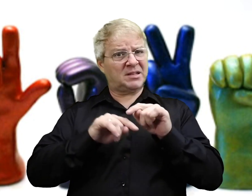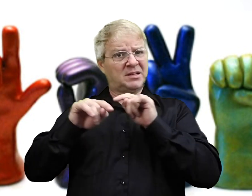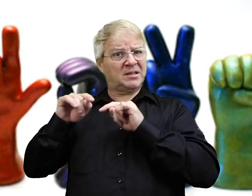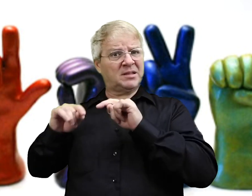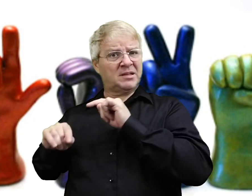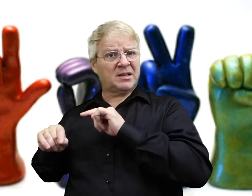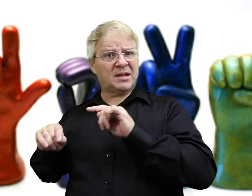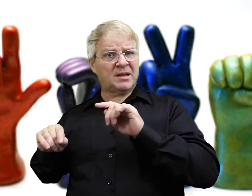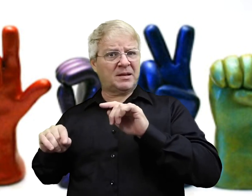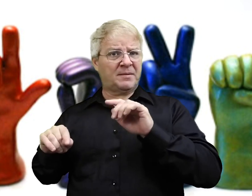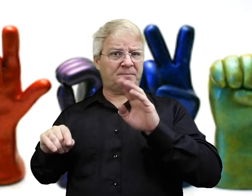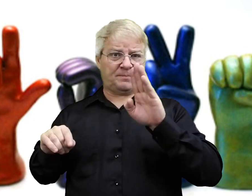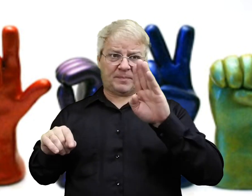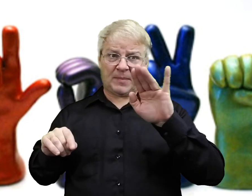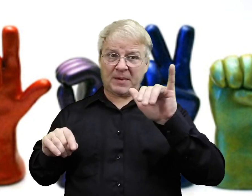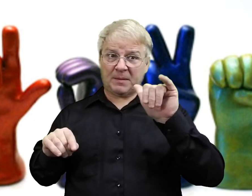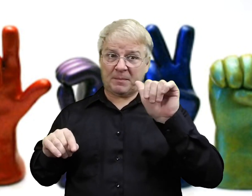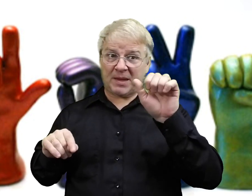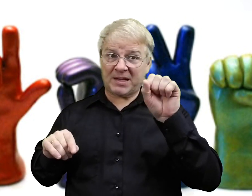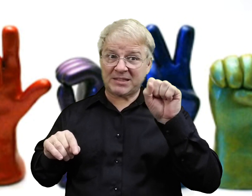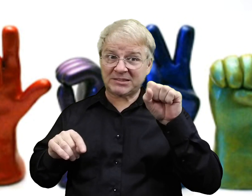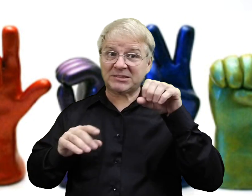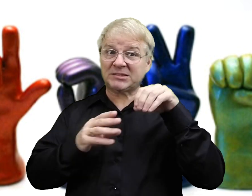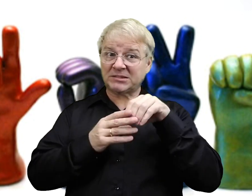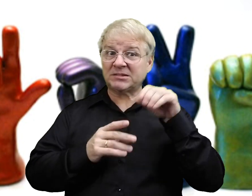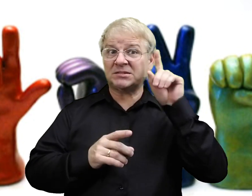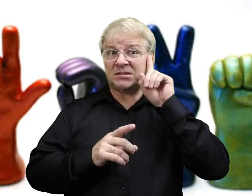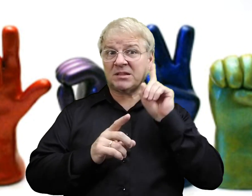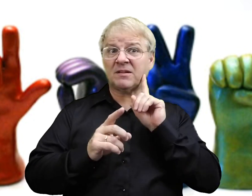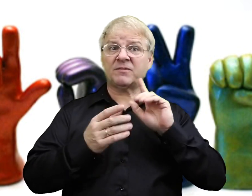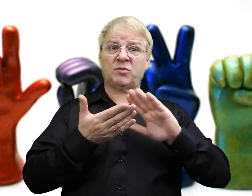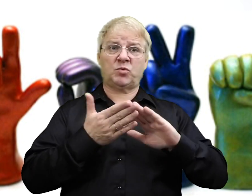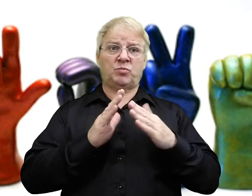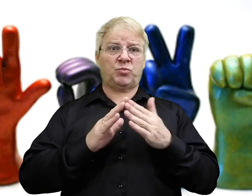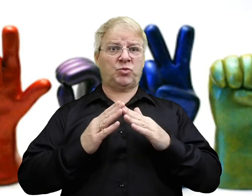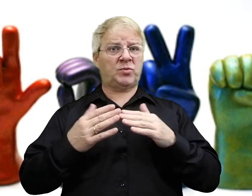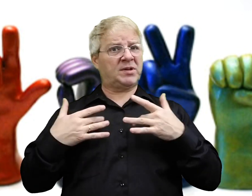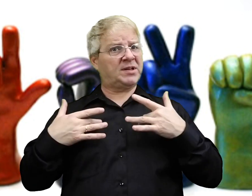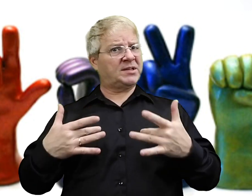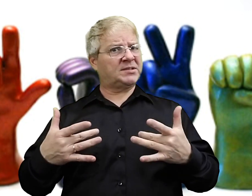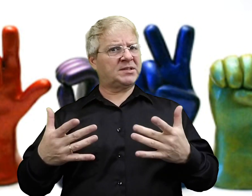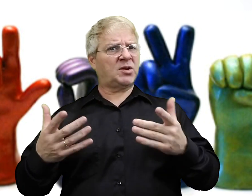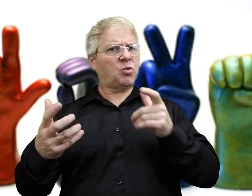So, like I said a little while ago, there are some biases in the Deaf community.